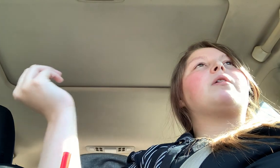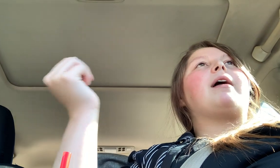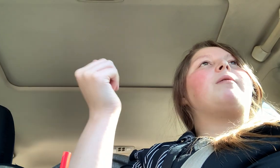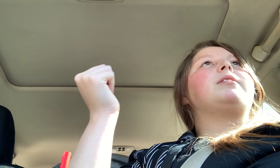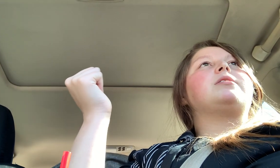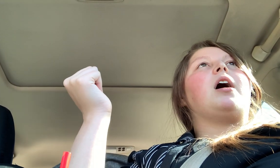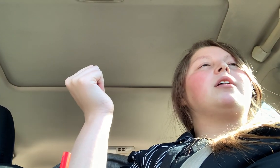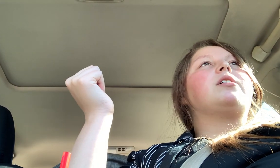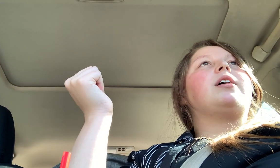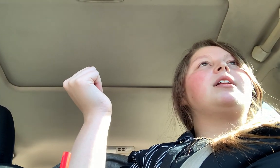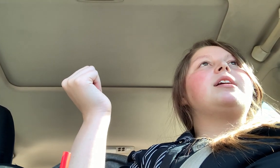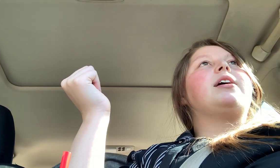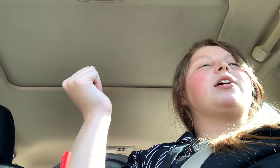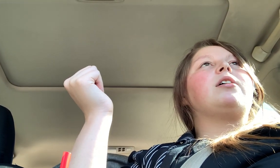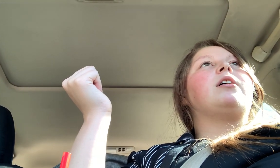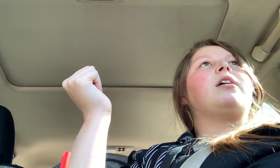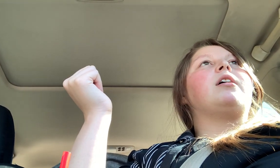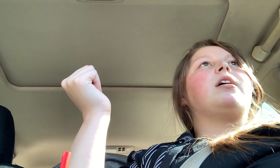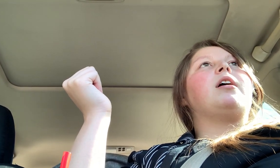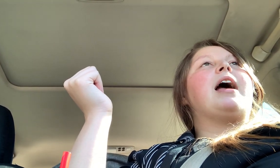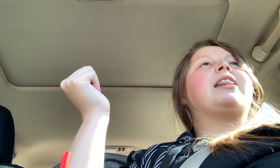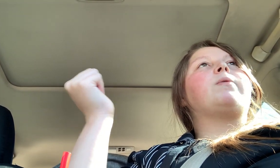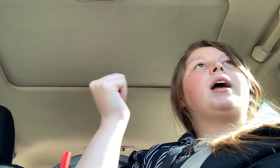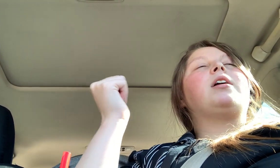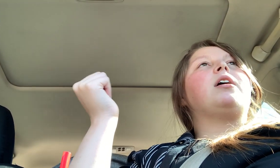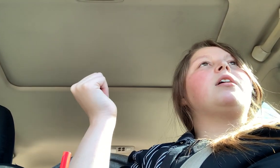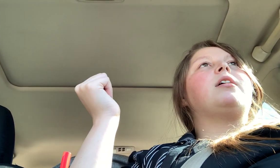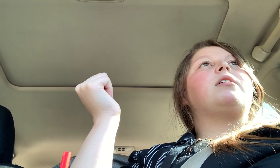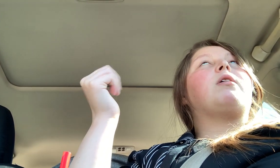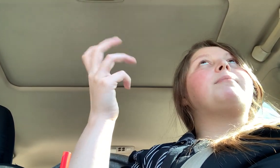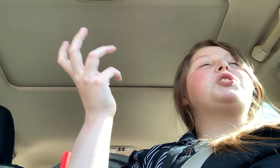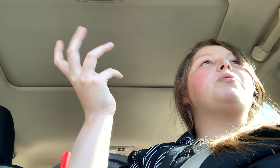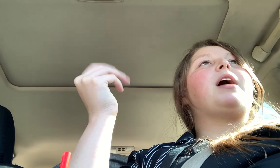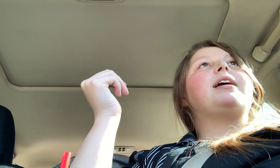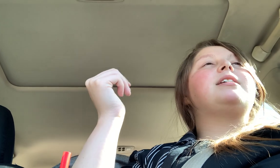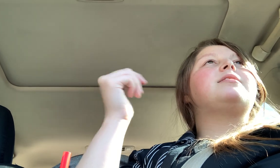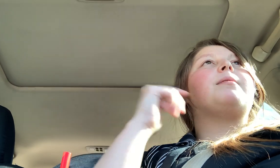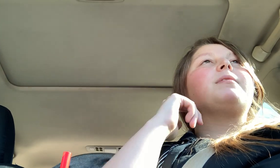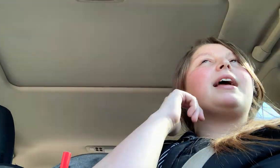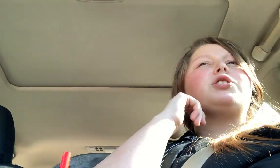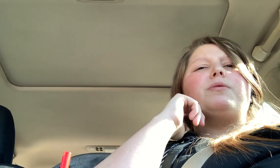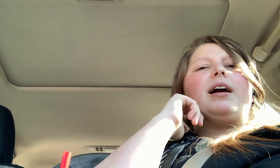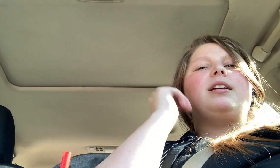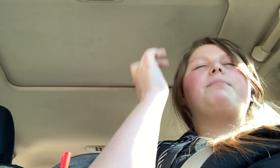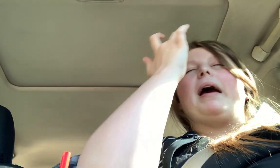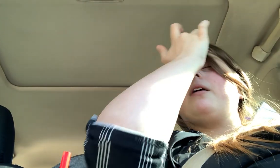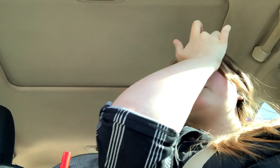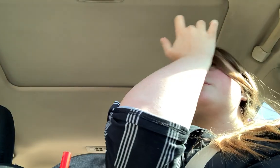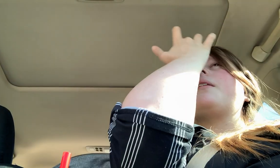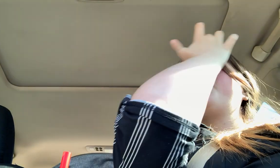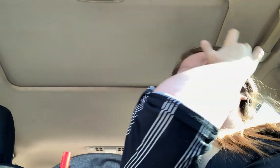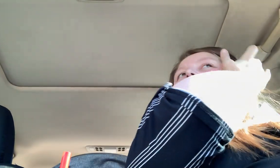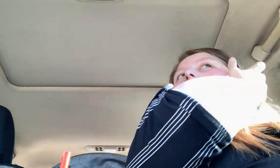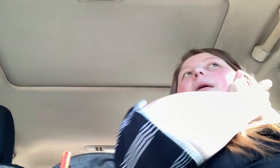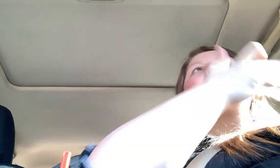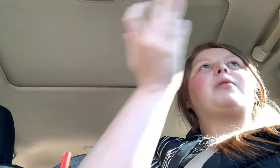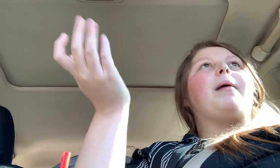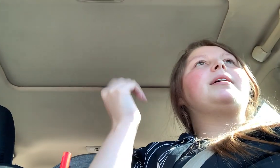around with a toddler in a year at 300, 290, something like 290 pounds? Probably